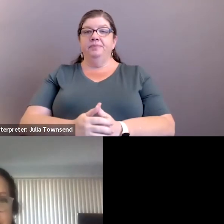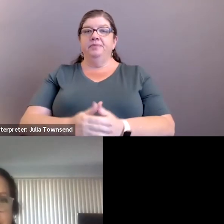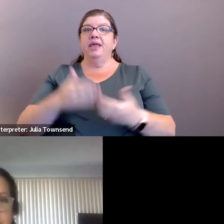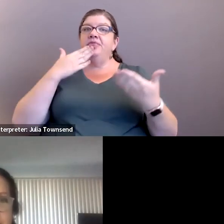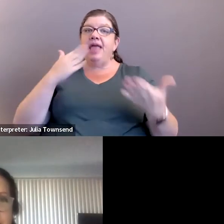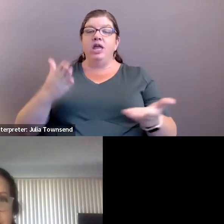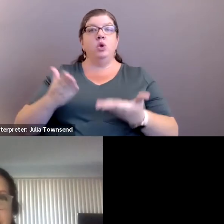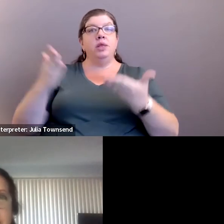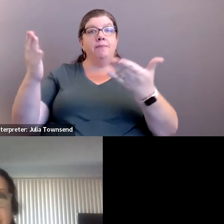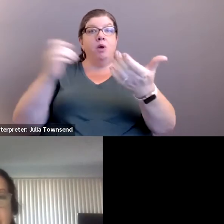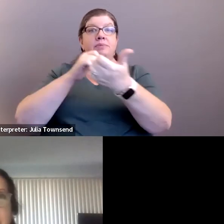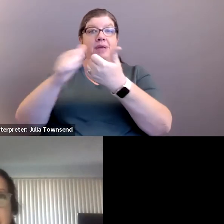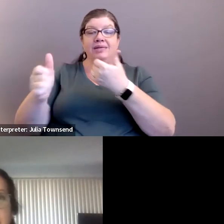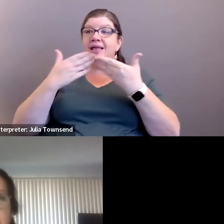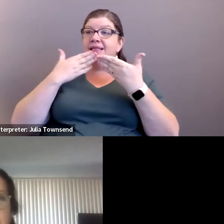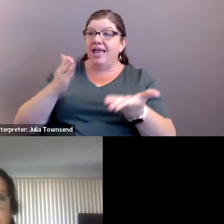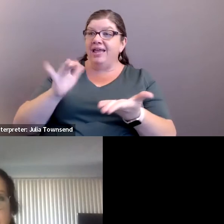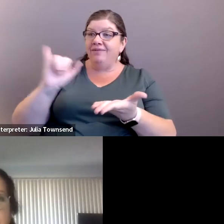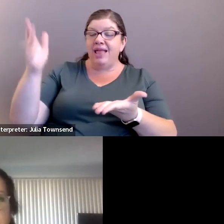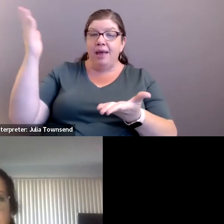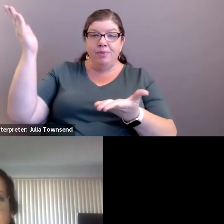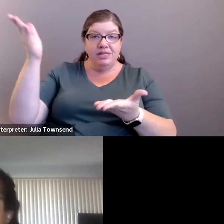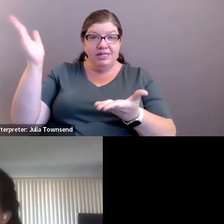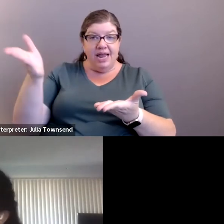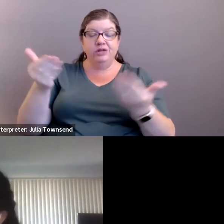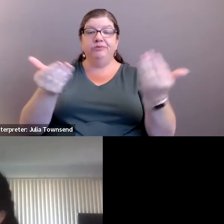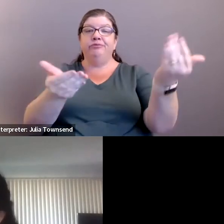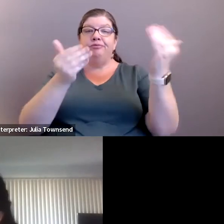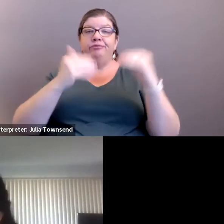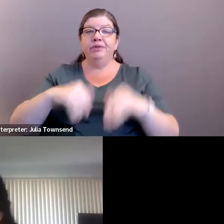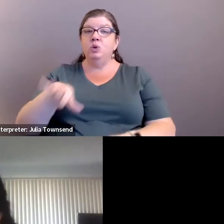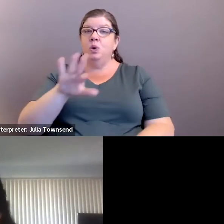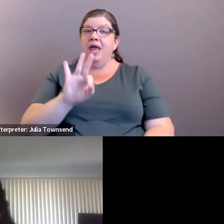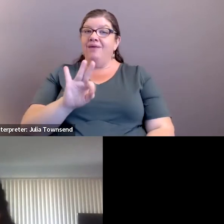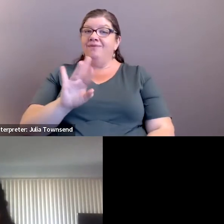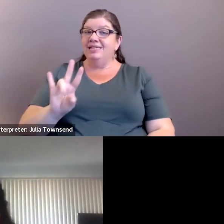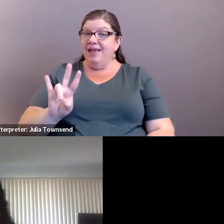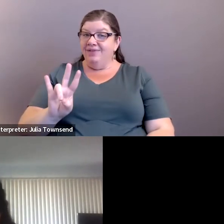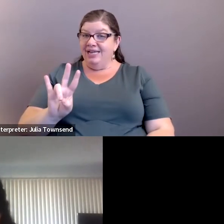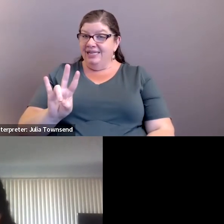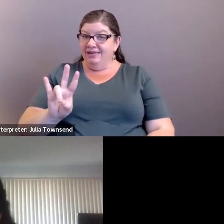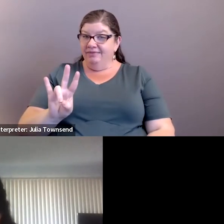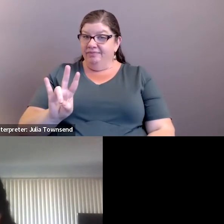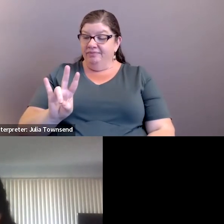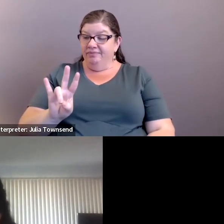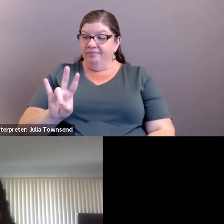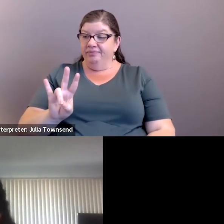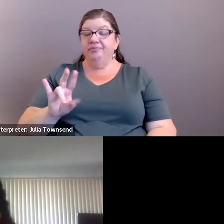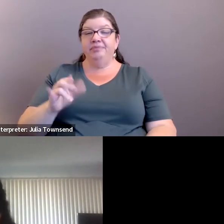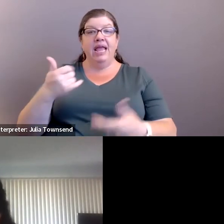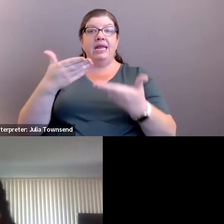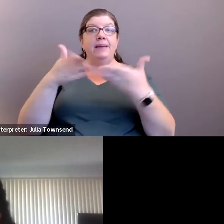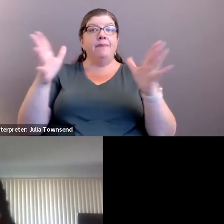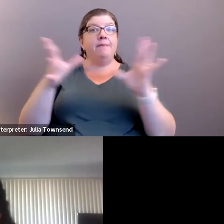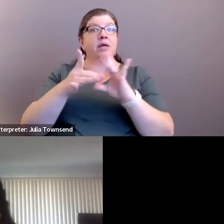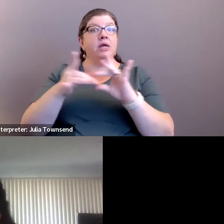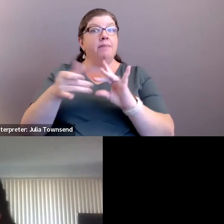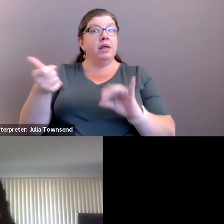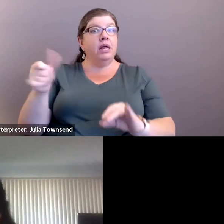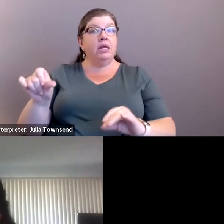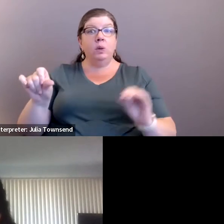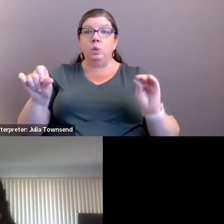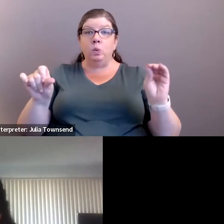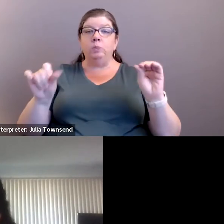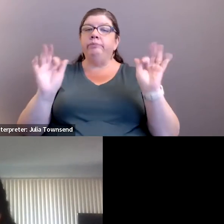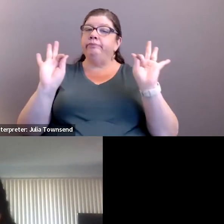Thank motion passes. Thank you for that presentation. So moving to item F7. Aye. Any public comment? I don't hear